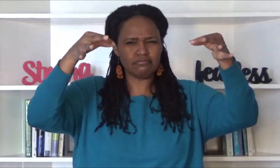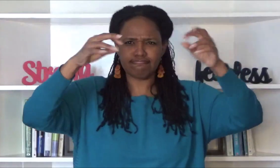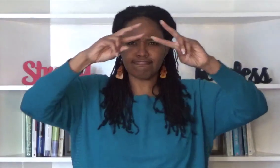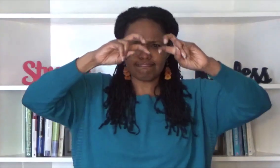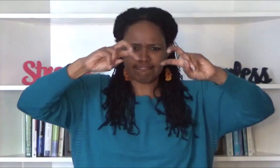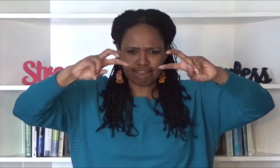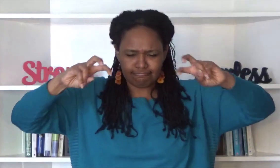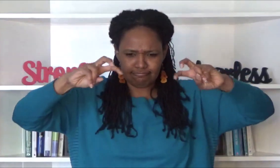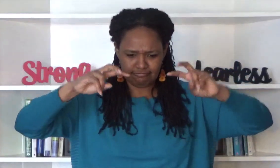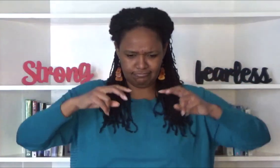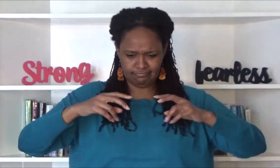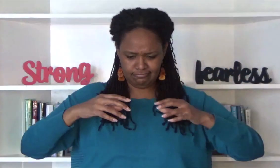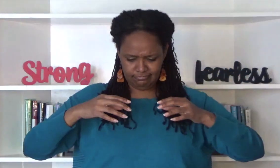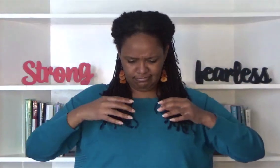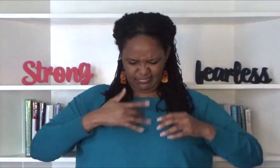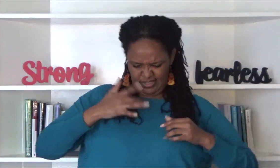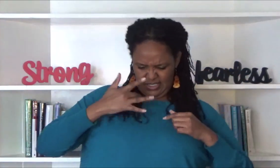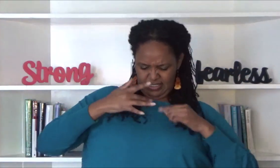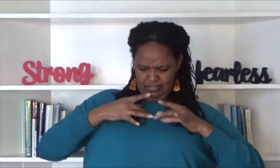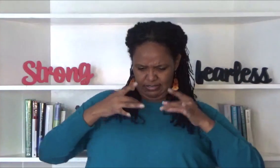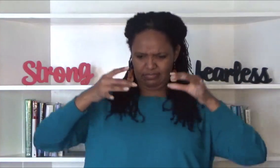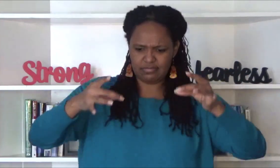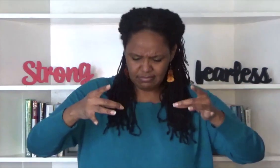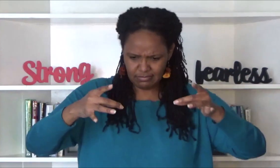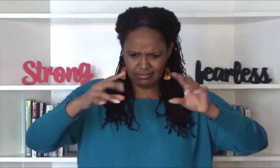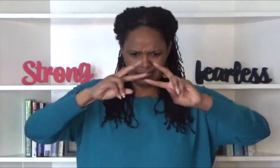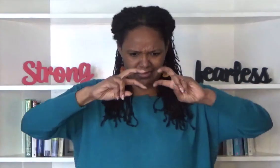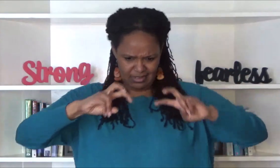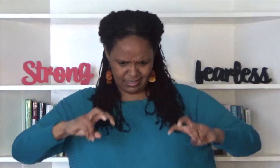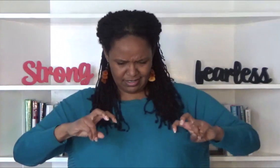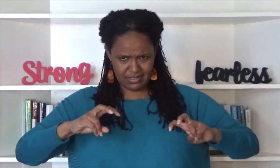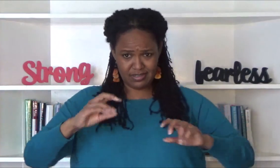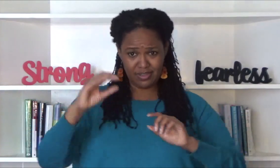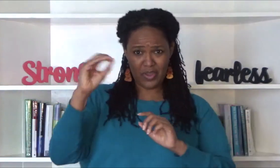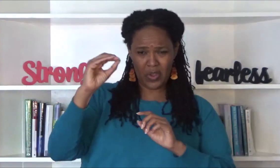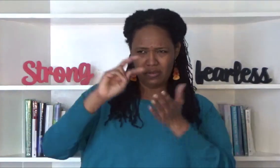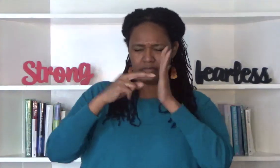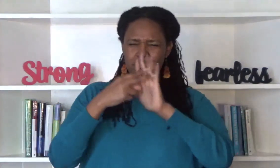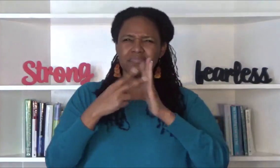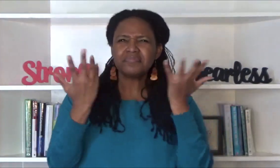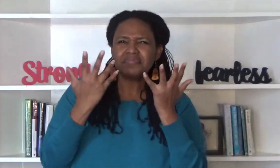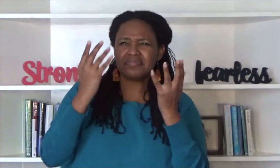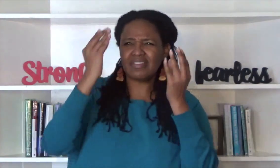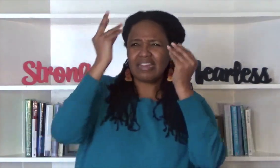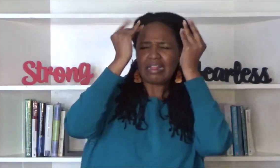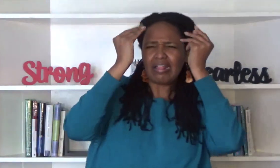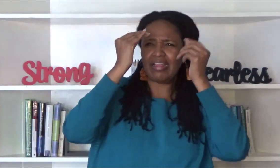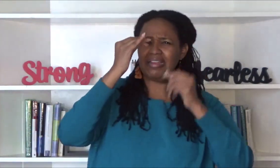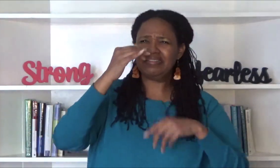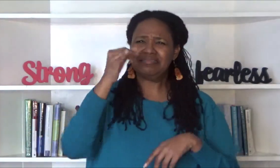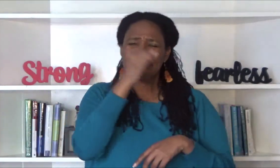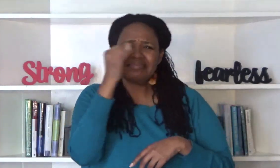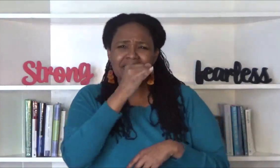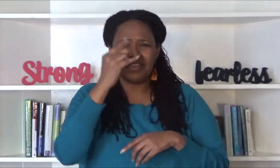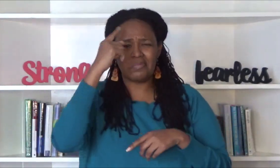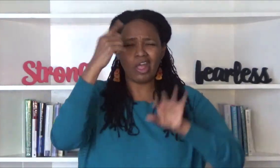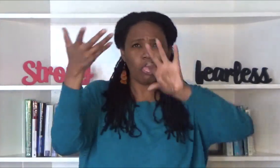o helps us to get a grip on the madness and the twisted thinking in our minds